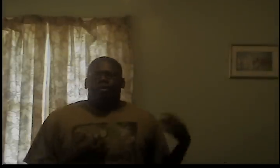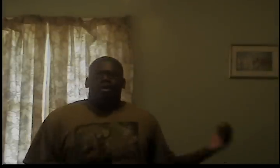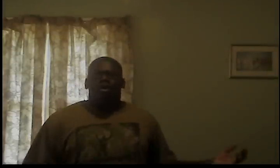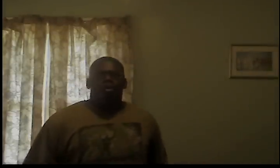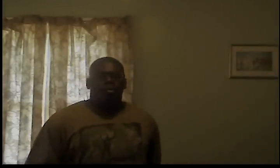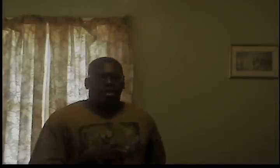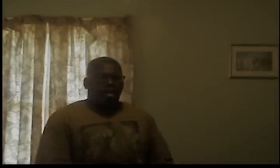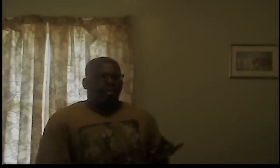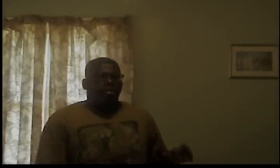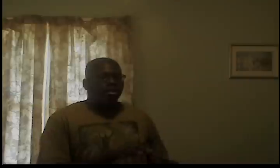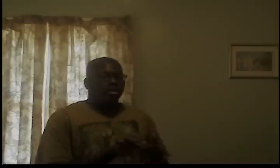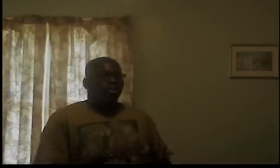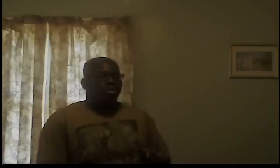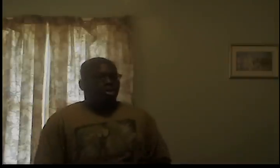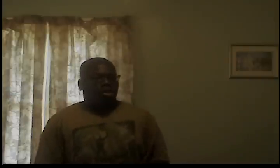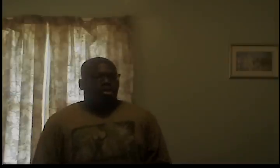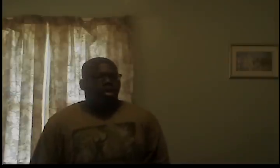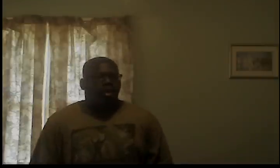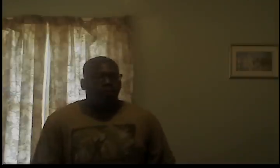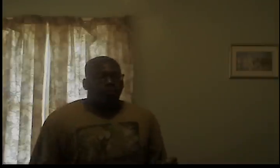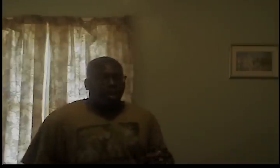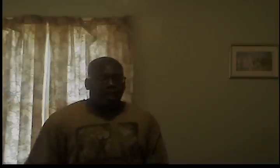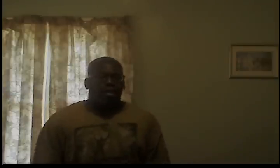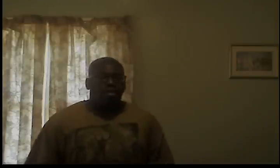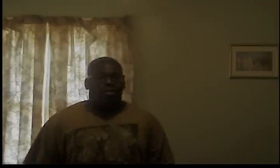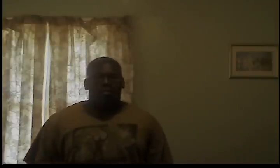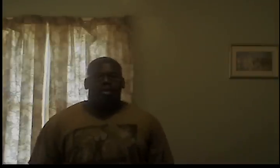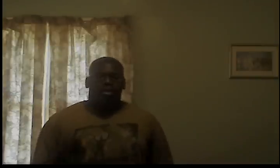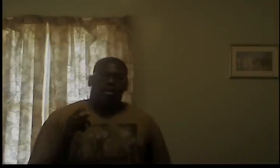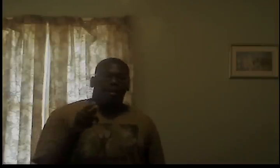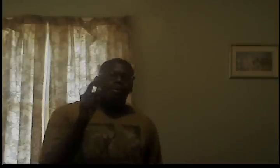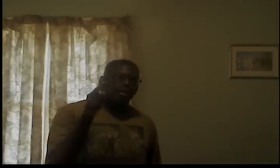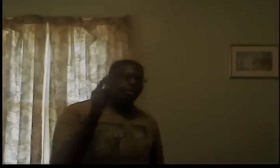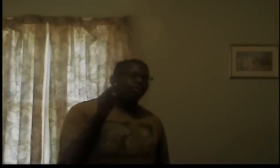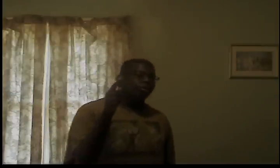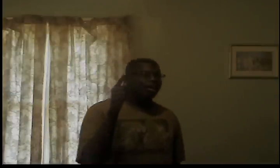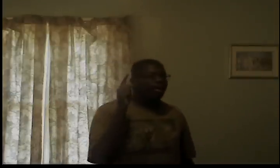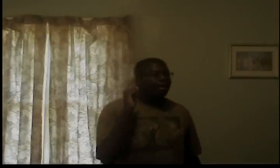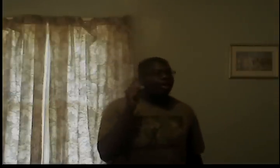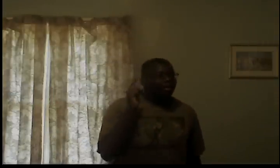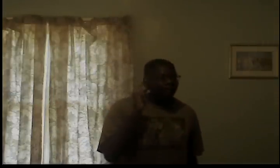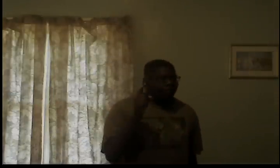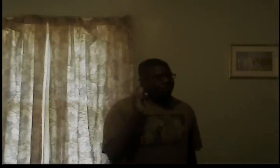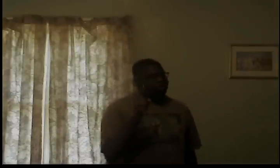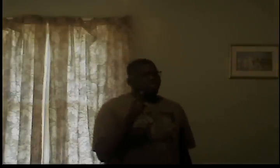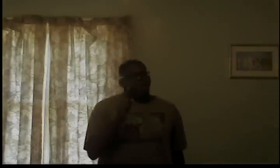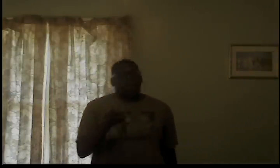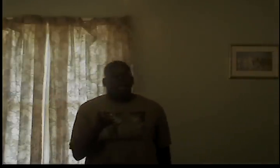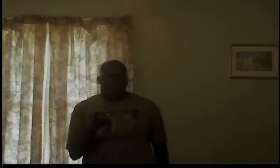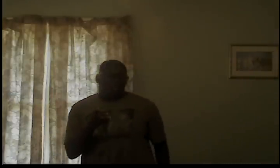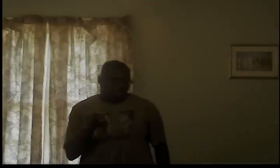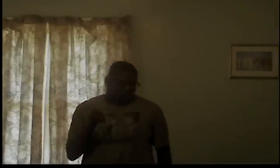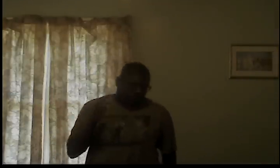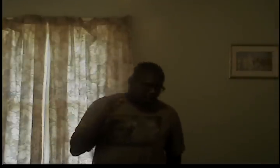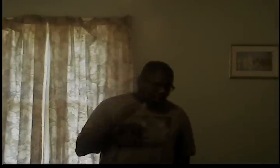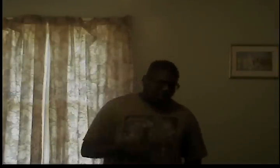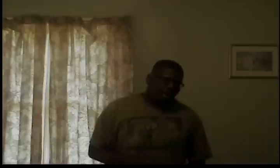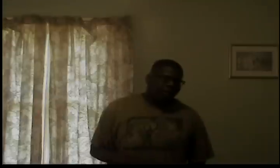went home and typed in school sucks today I can get suspended because it happened at my school and we're it's on Facebook though a lot of